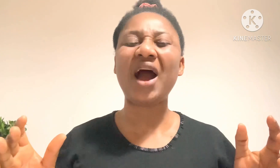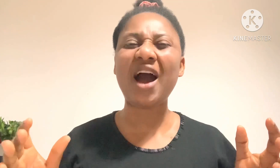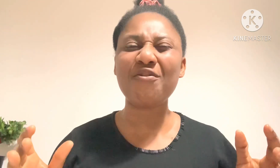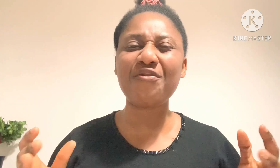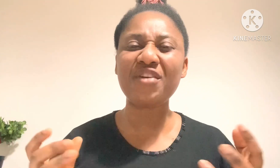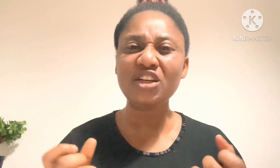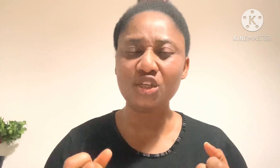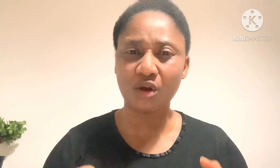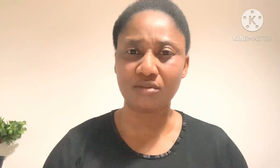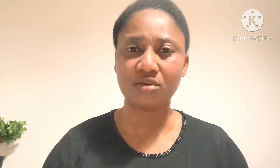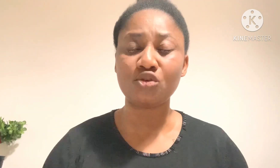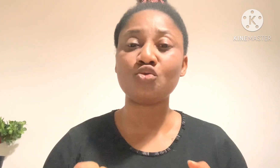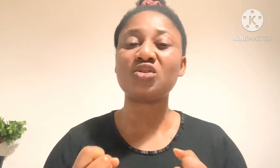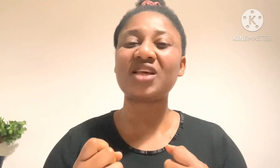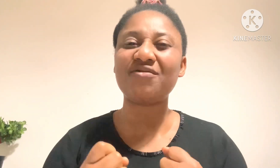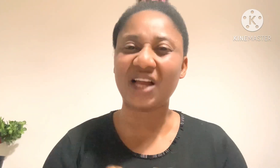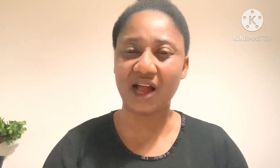to have freedom to serve God.